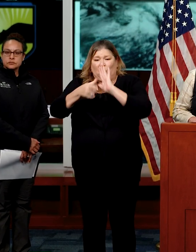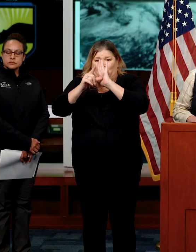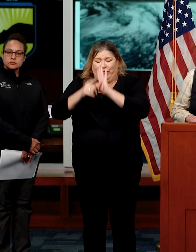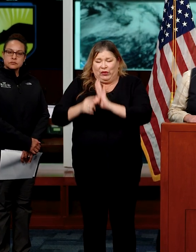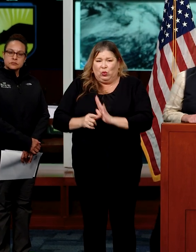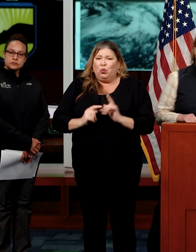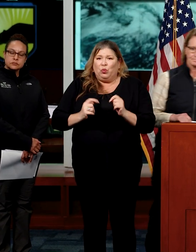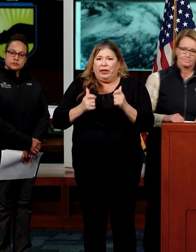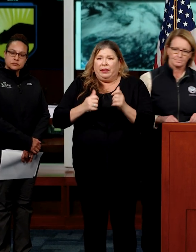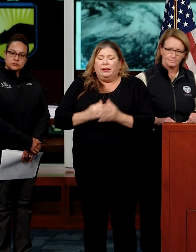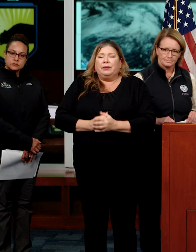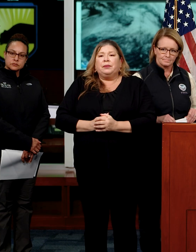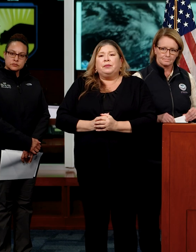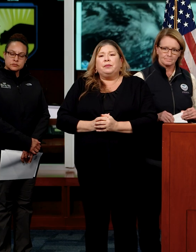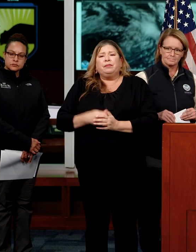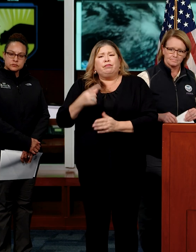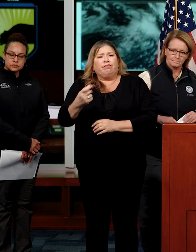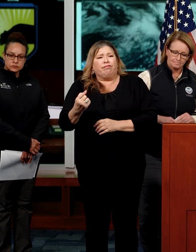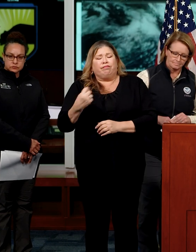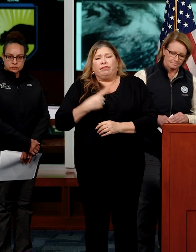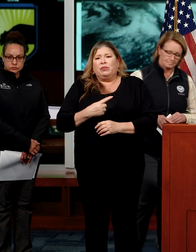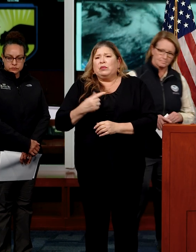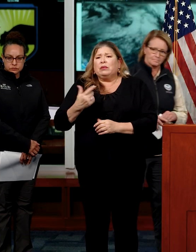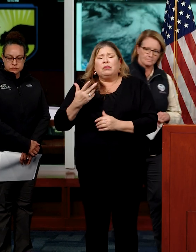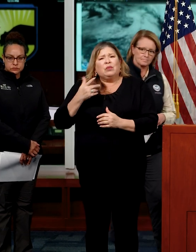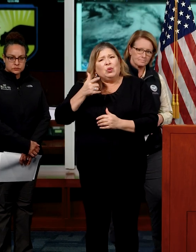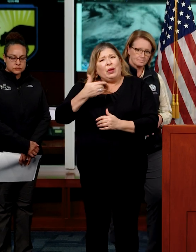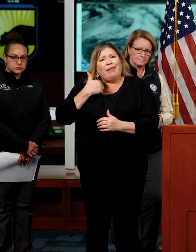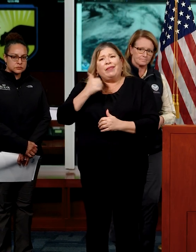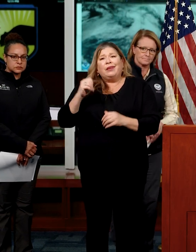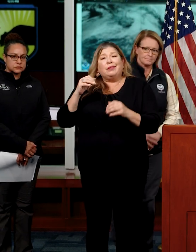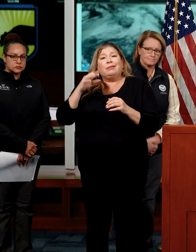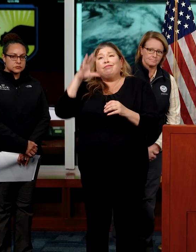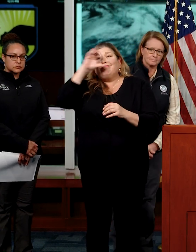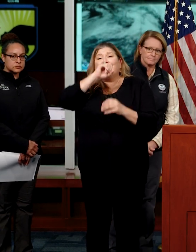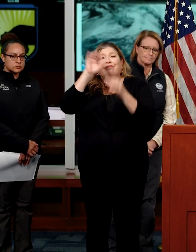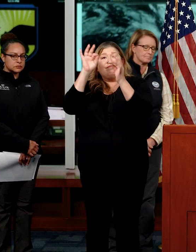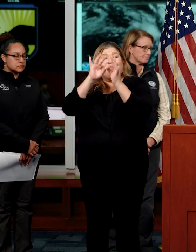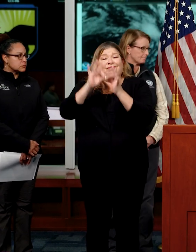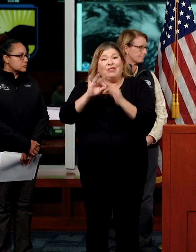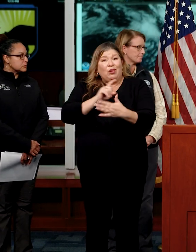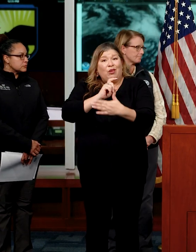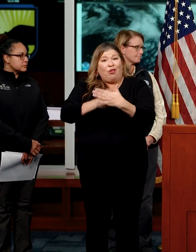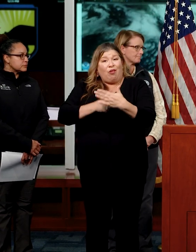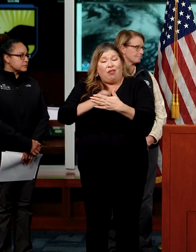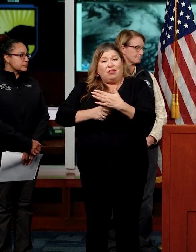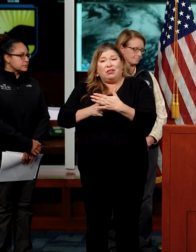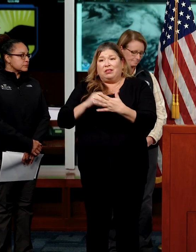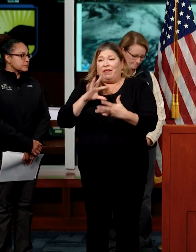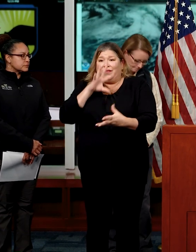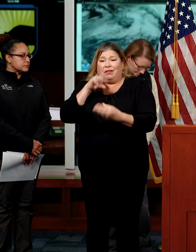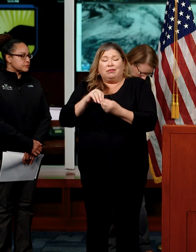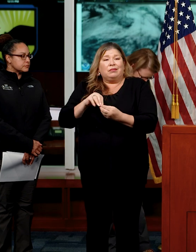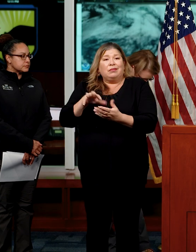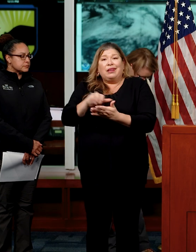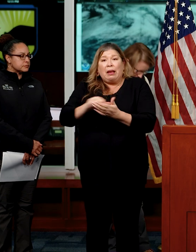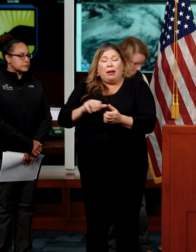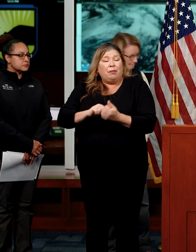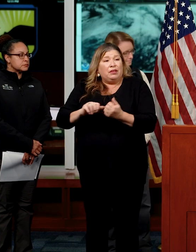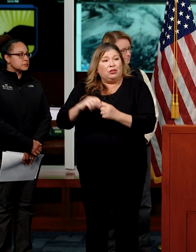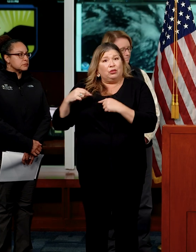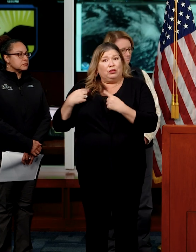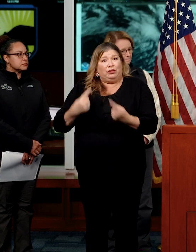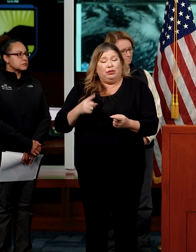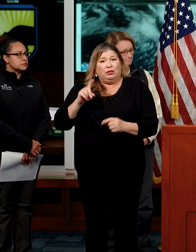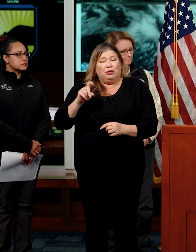is there an update on the cost estimate of the damage that has already been done by these storms? Well,